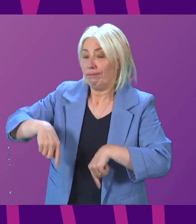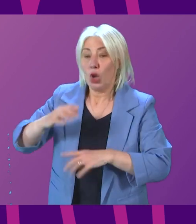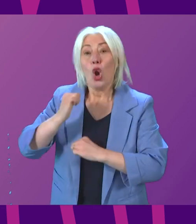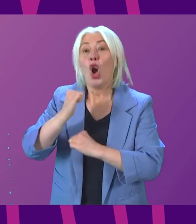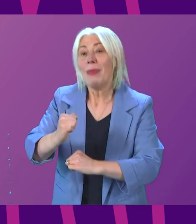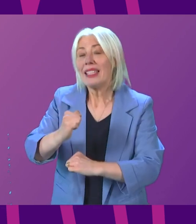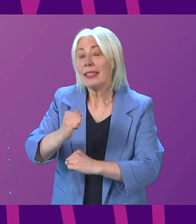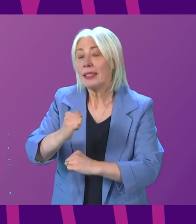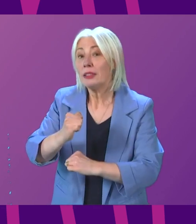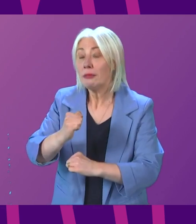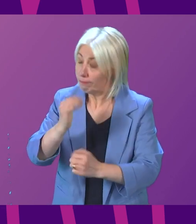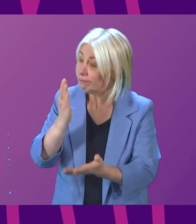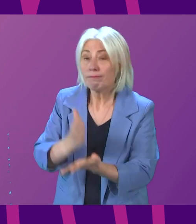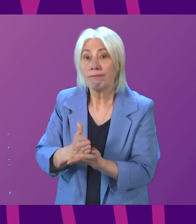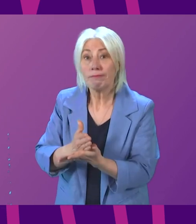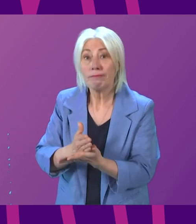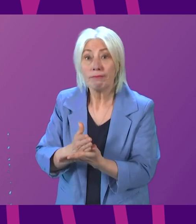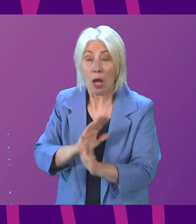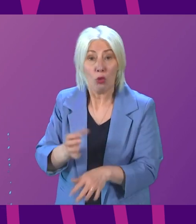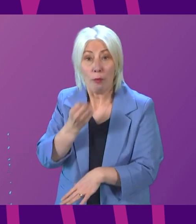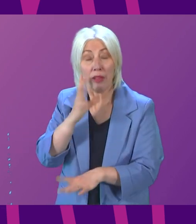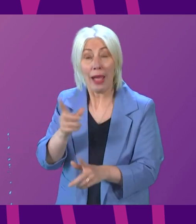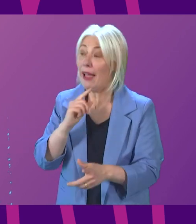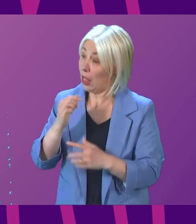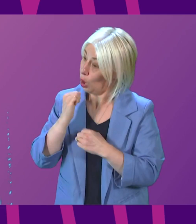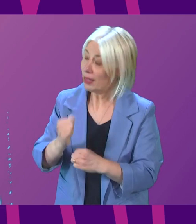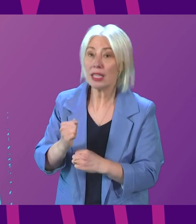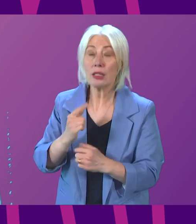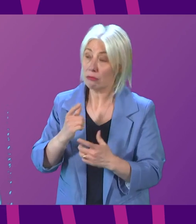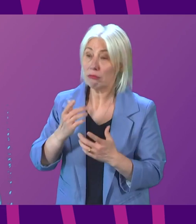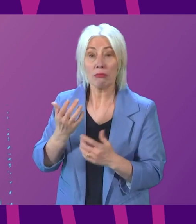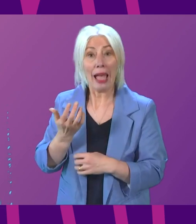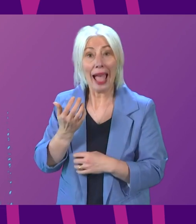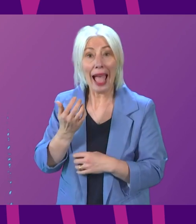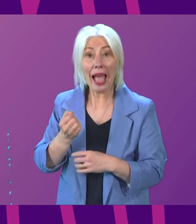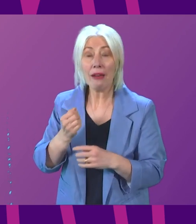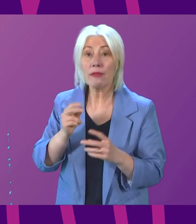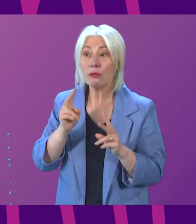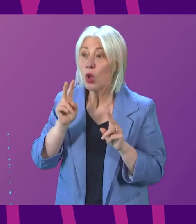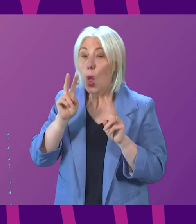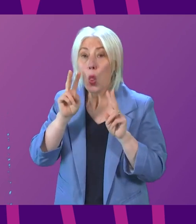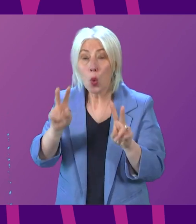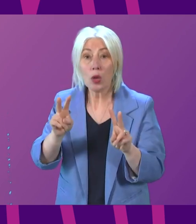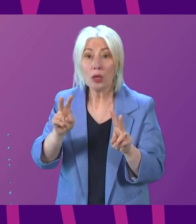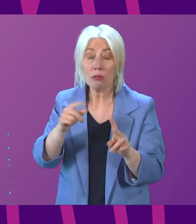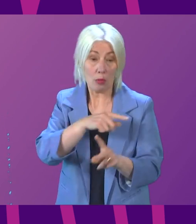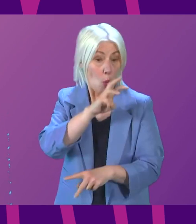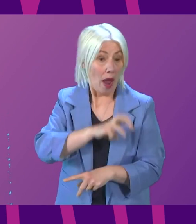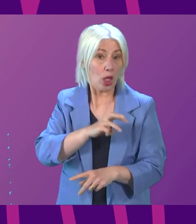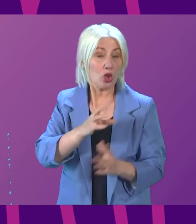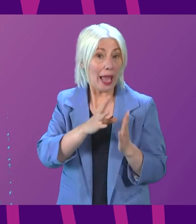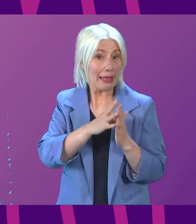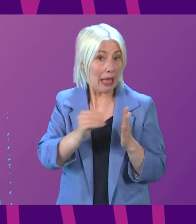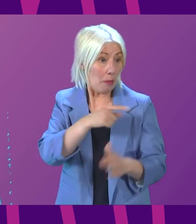remain committed and actually, and I can say this unashamedly, we have and will continue to look at the example in Wales.